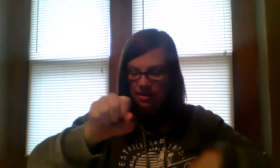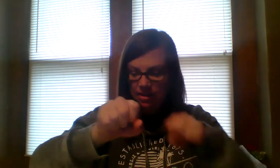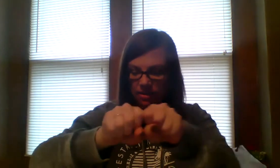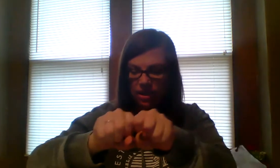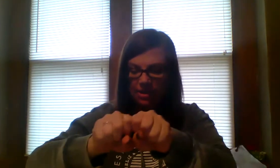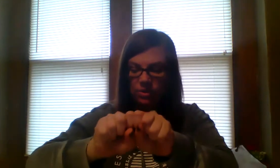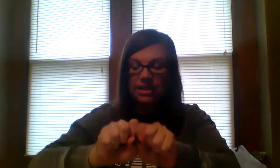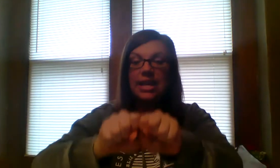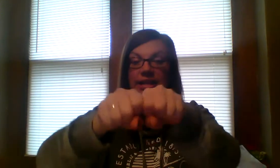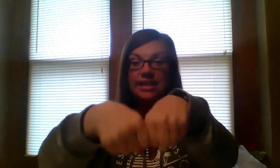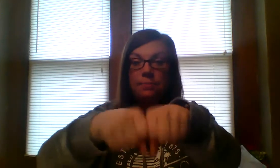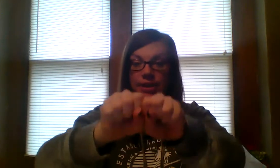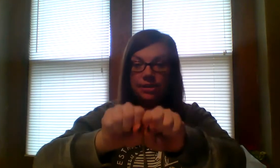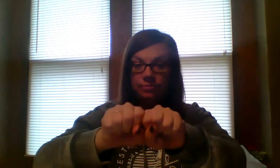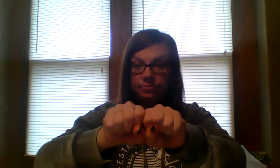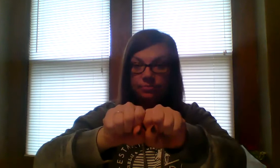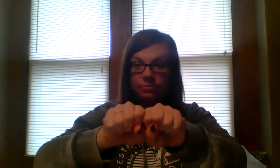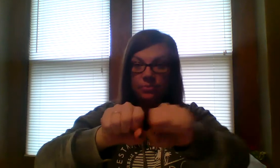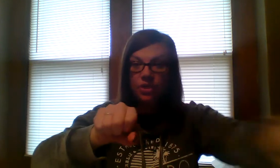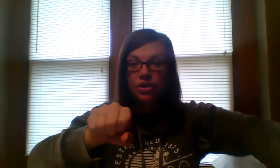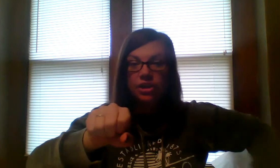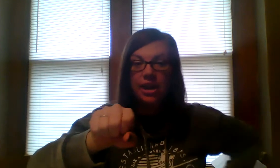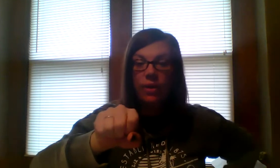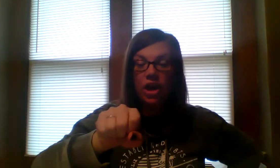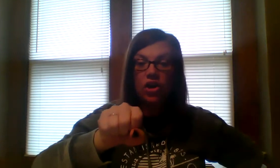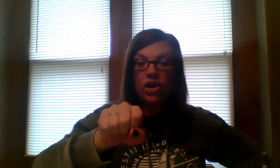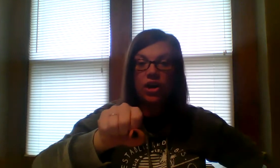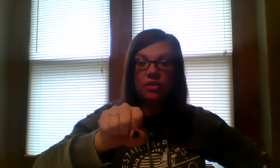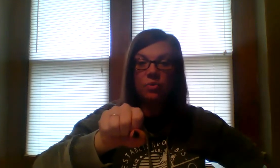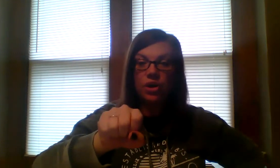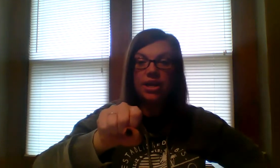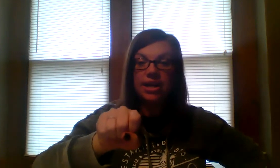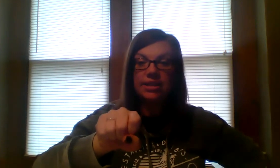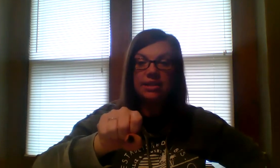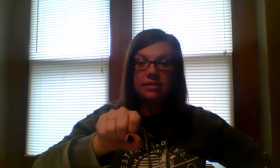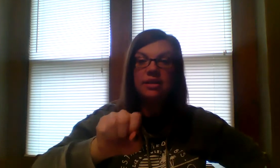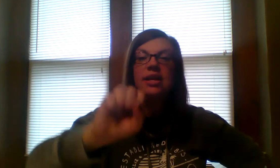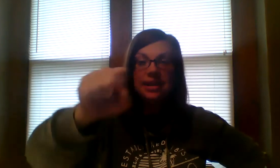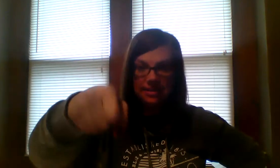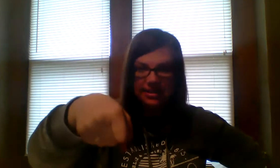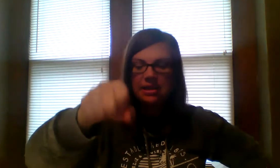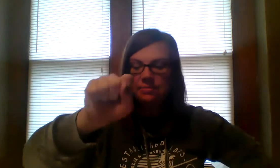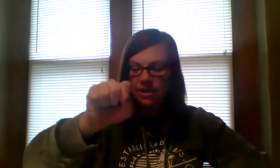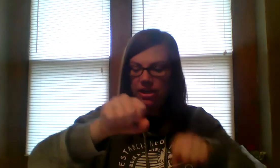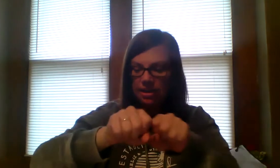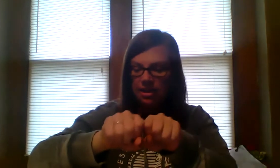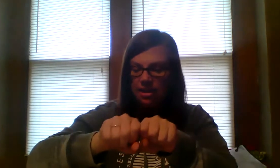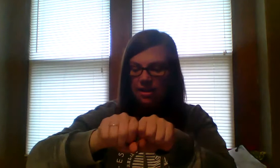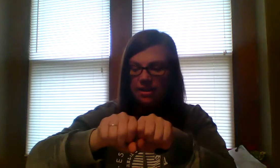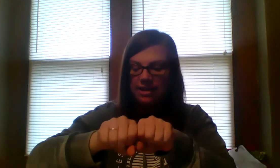The next one is deeper. You're going to take away er, and the word is deep. Good. And the last